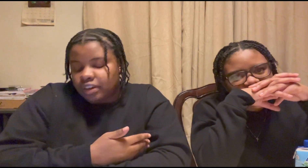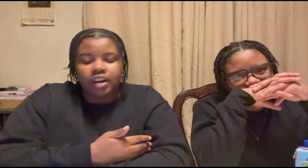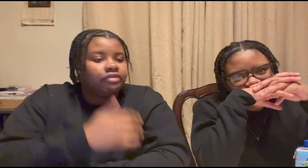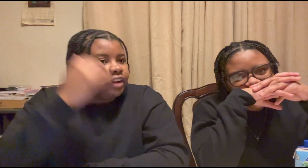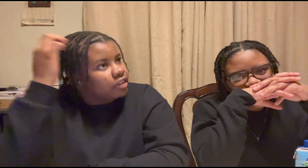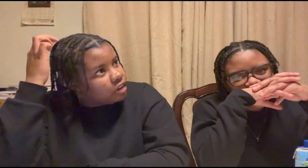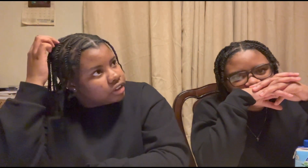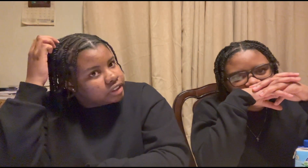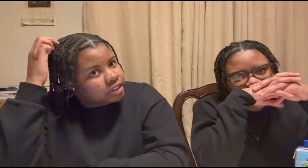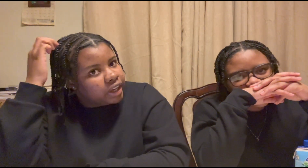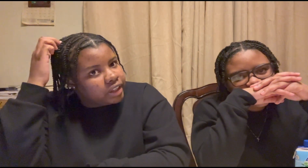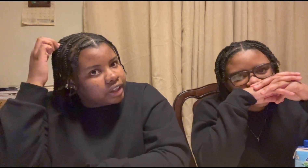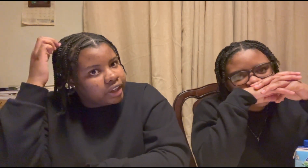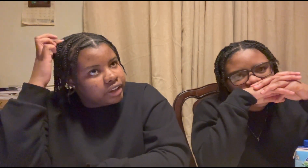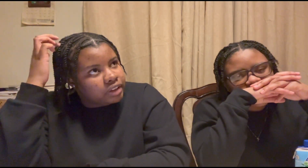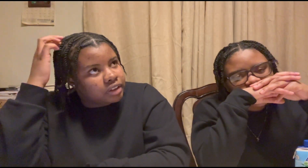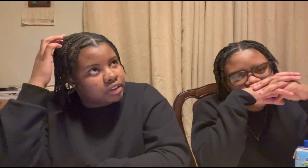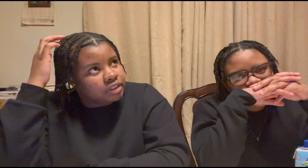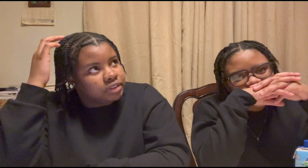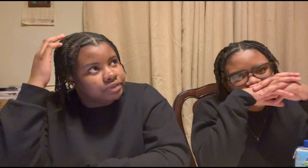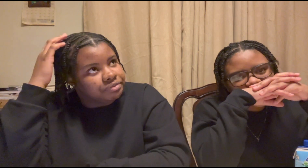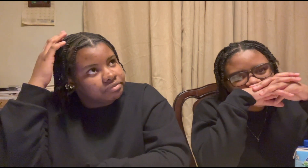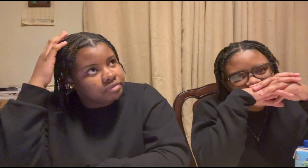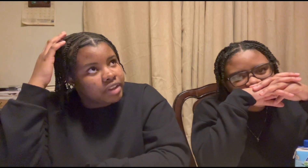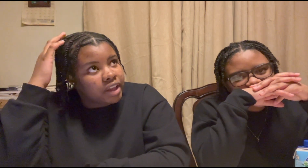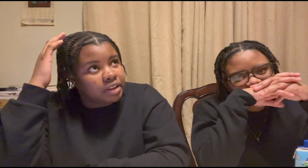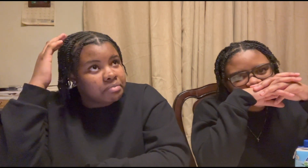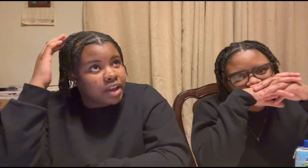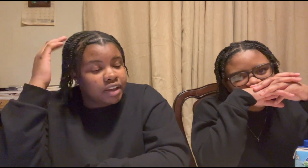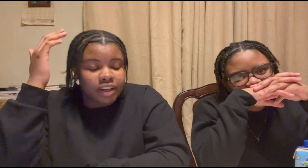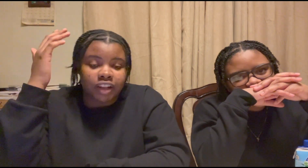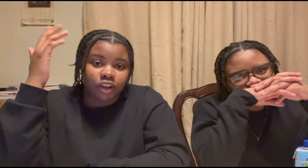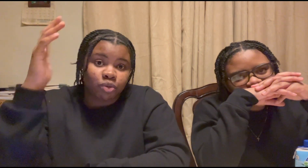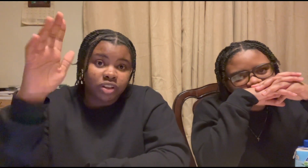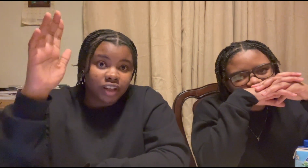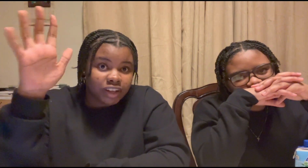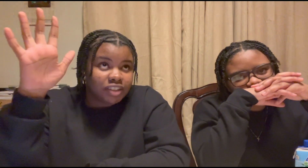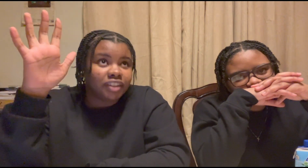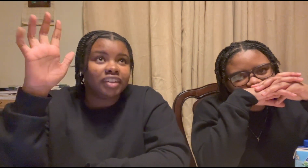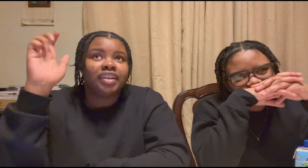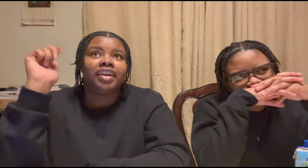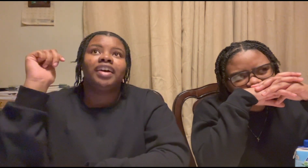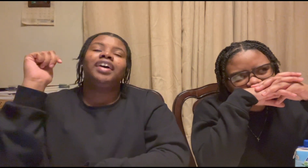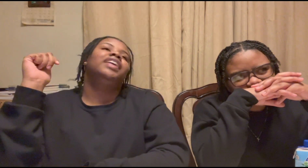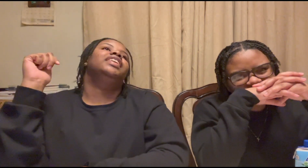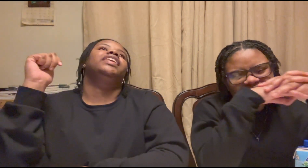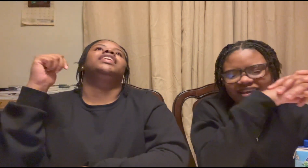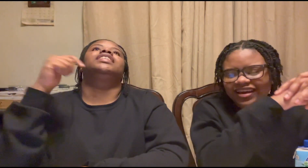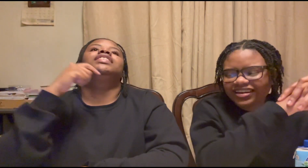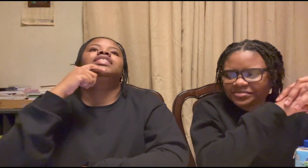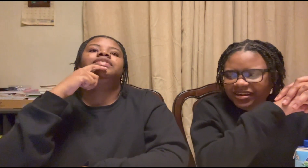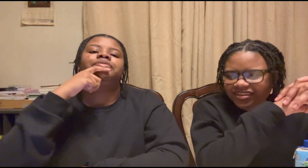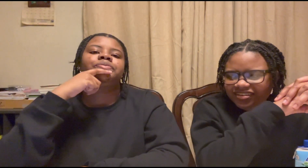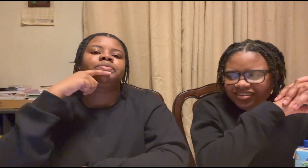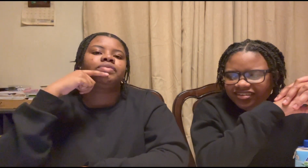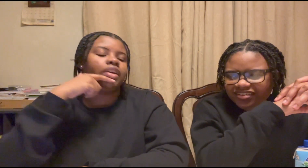our favorite artist i like um ella may i like queen niger i like lma yeah